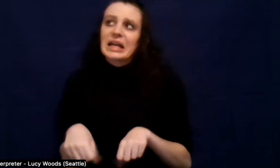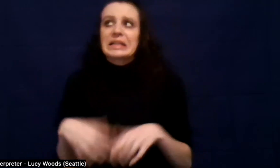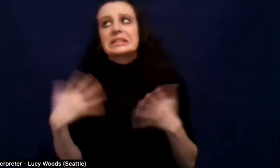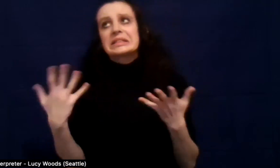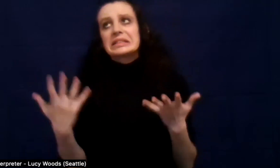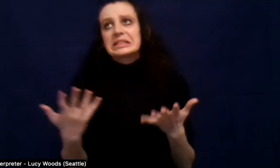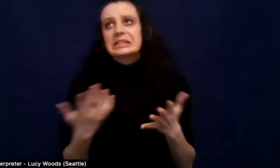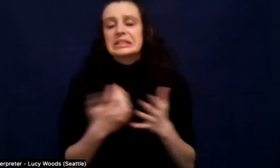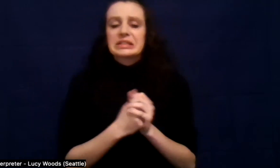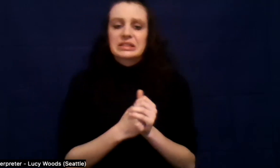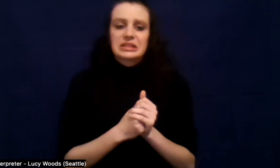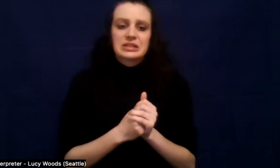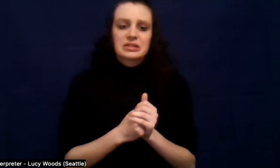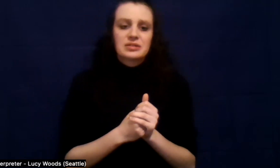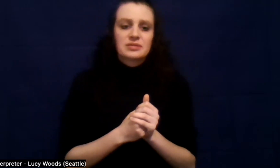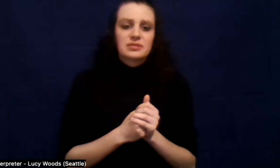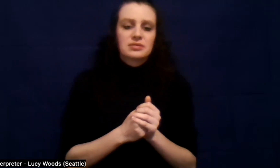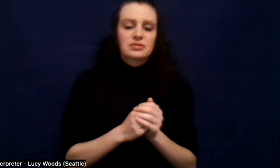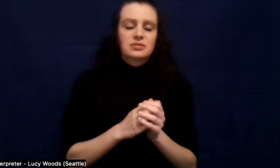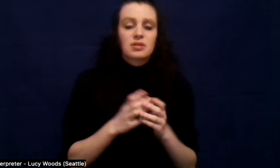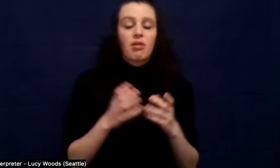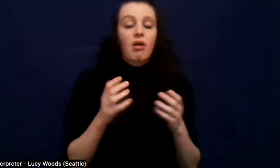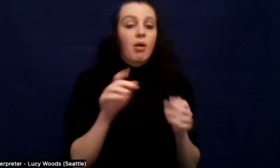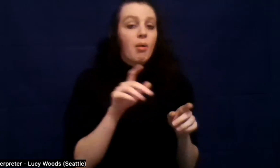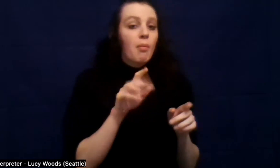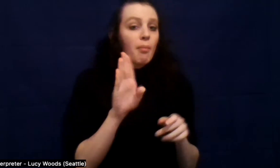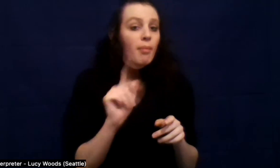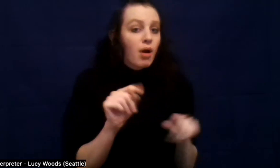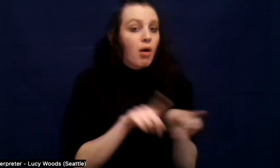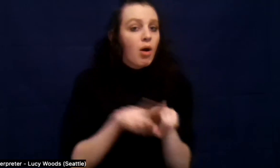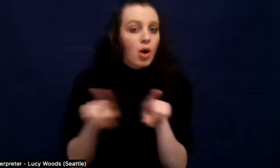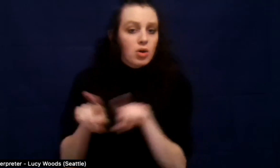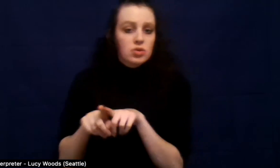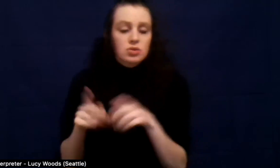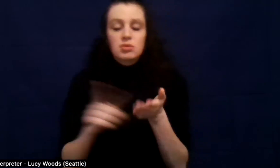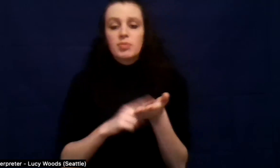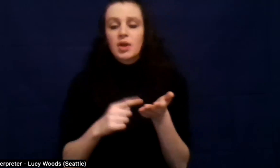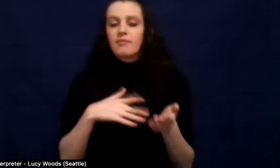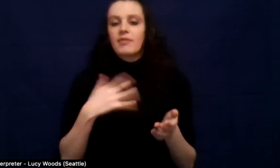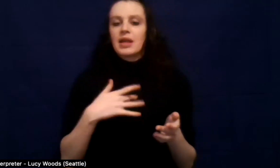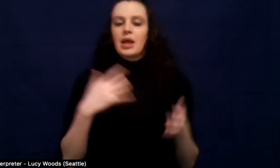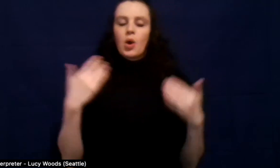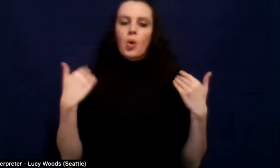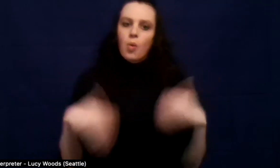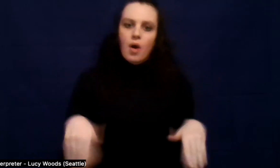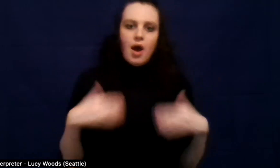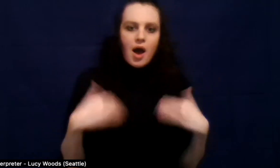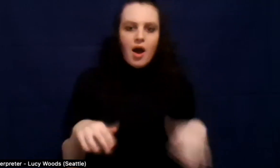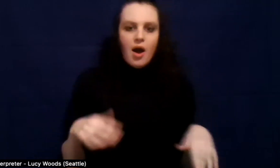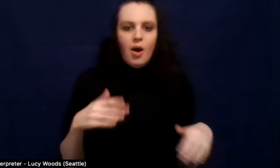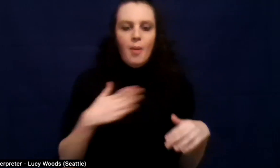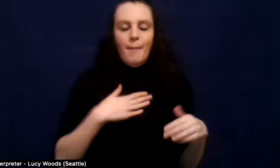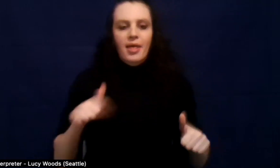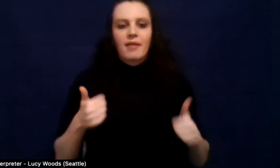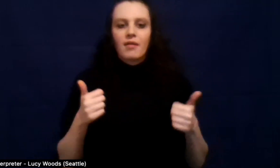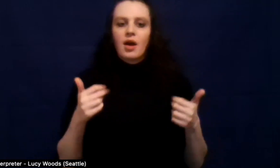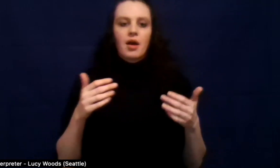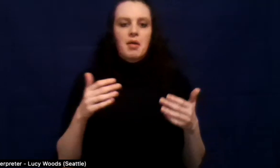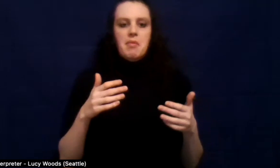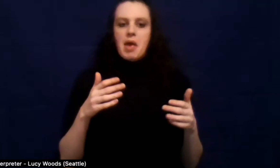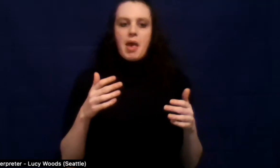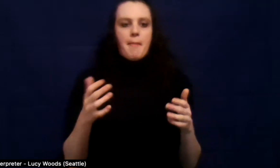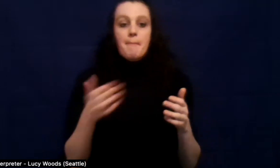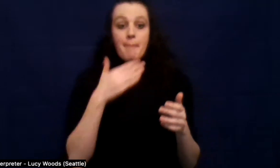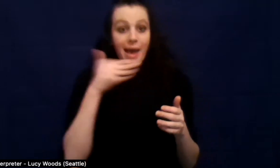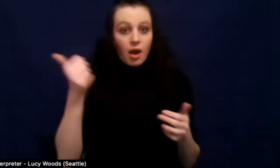I've also been in the place of, it can't get much better than this, you know, like that's just something that, um, is a part of sobriety that I've got